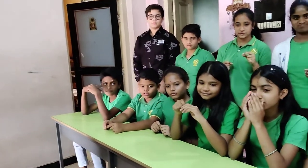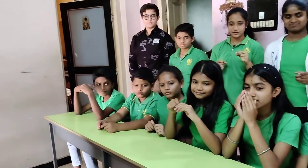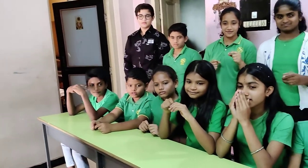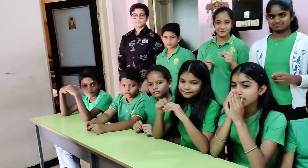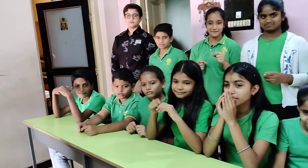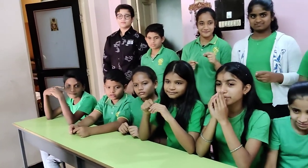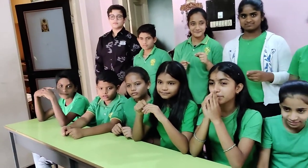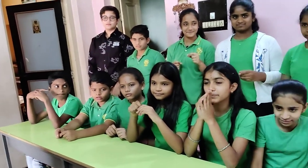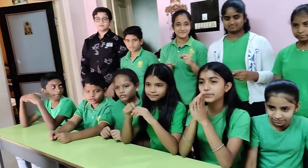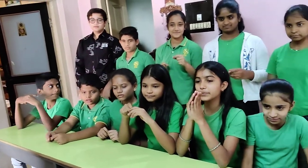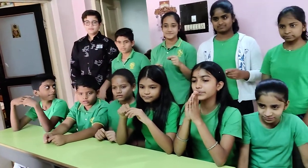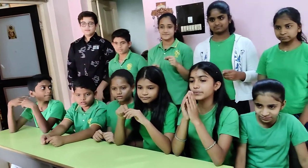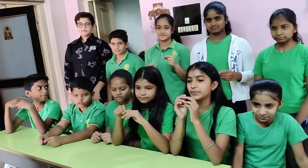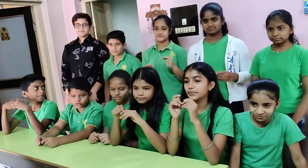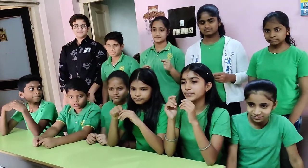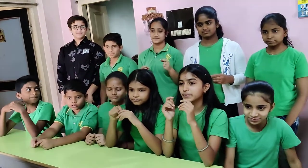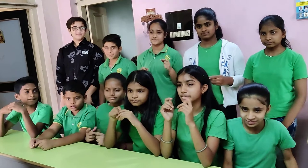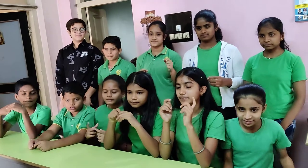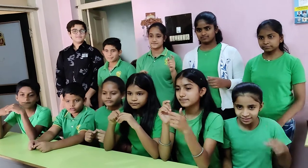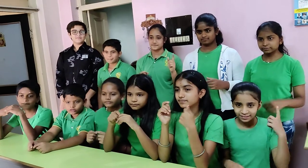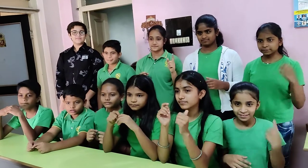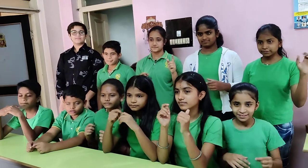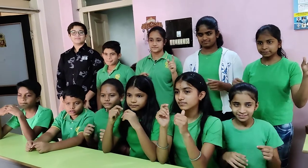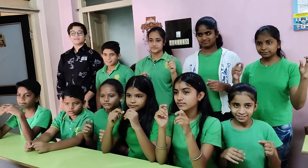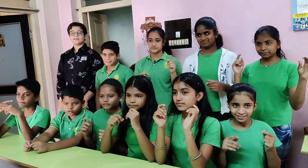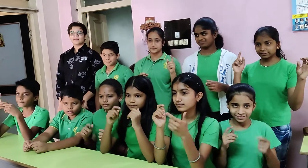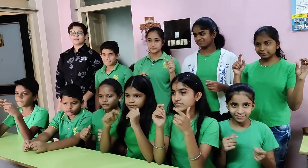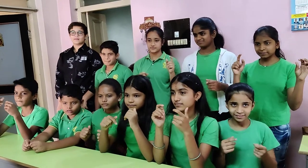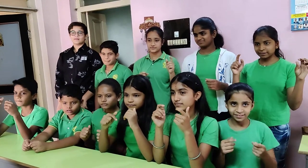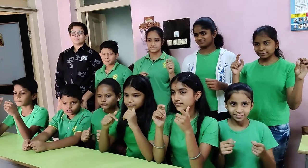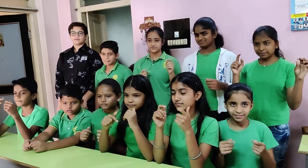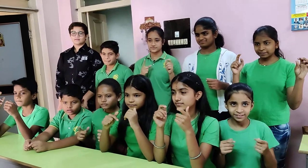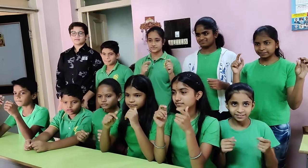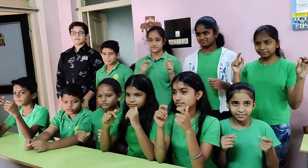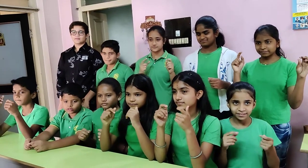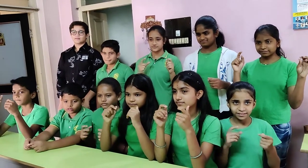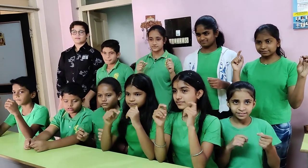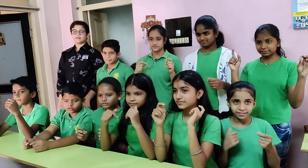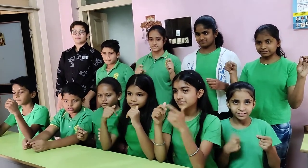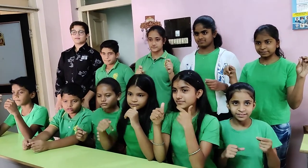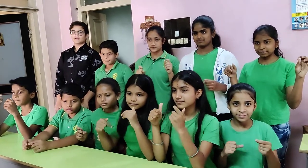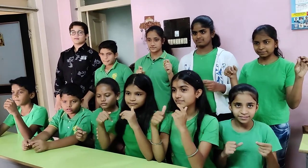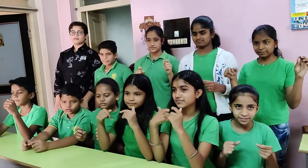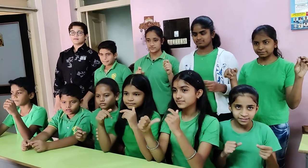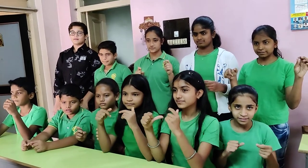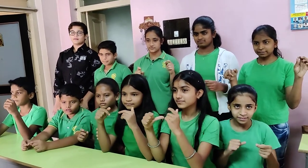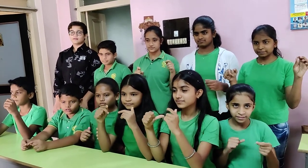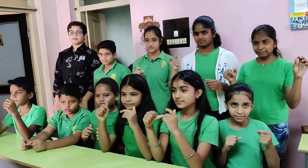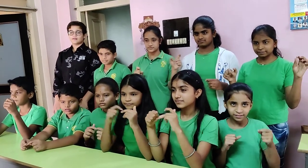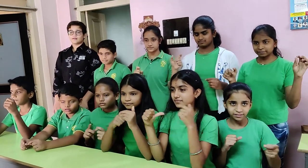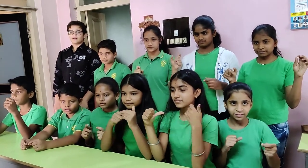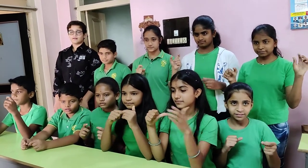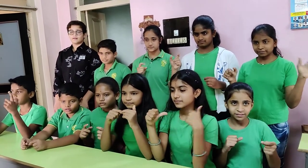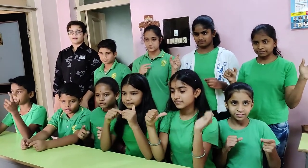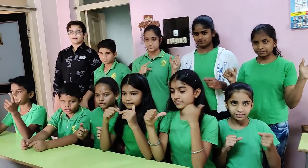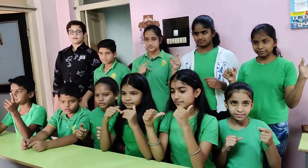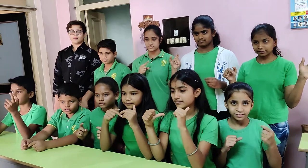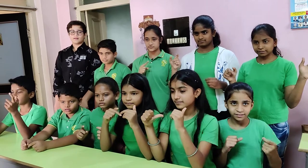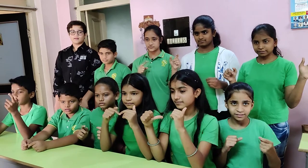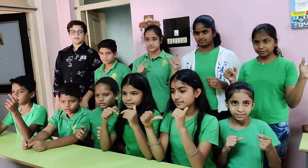Ready now? Yes. 6,574, 5,397.